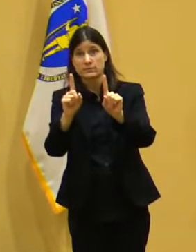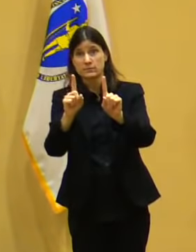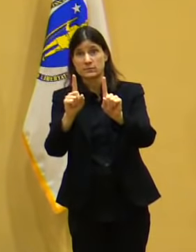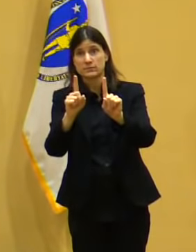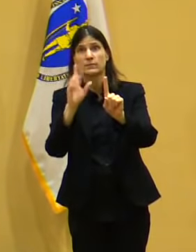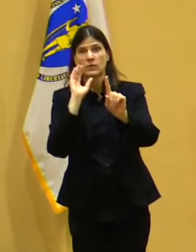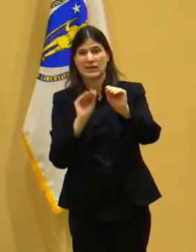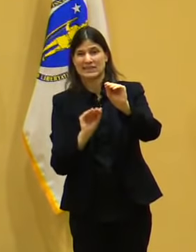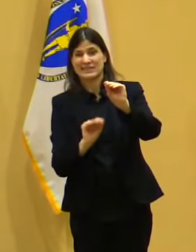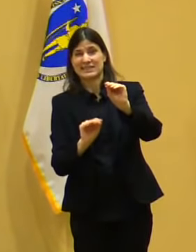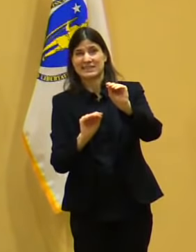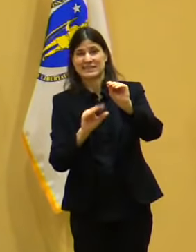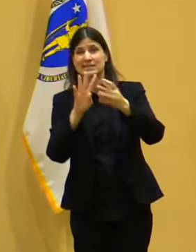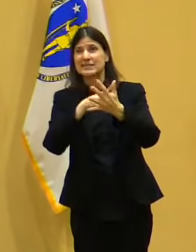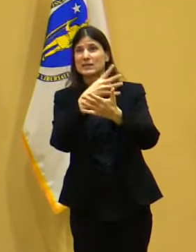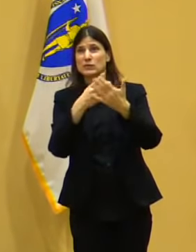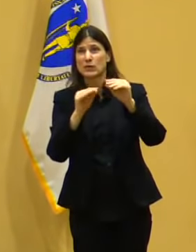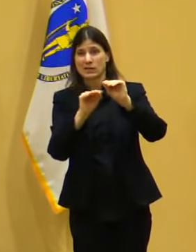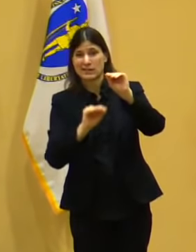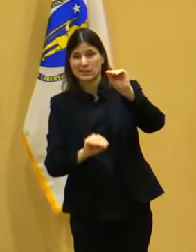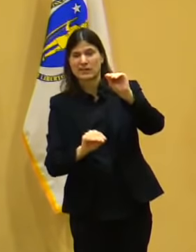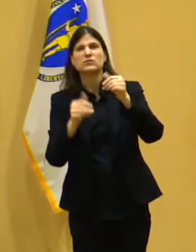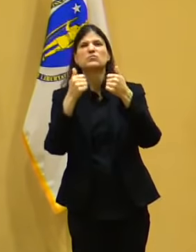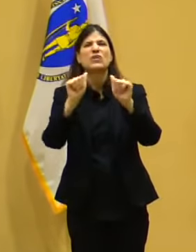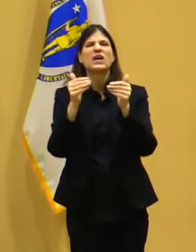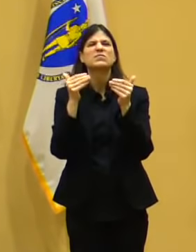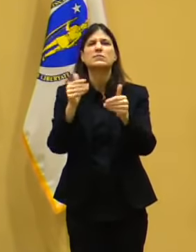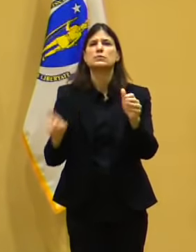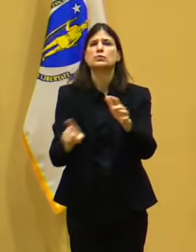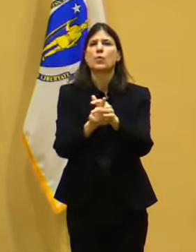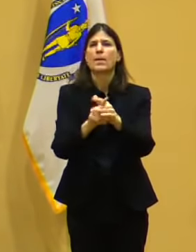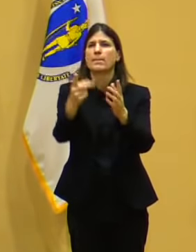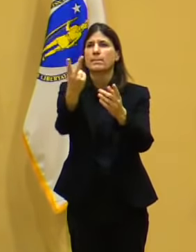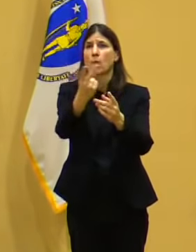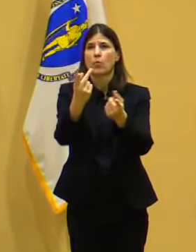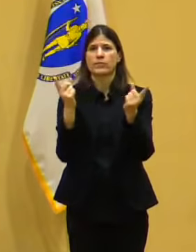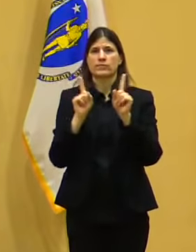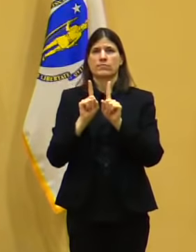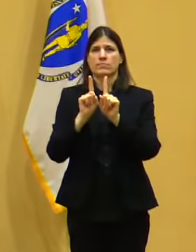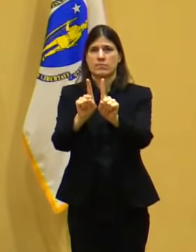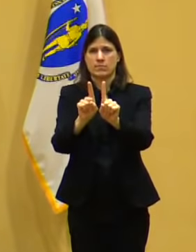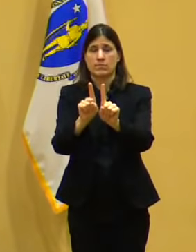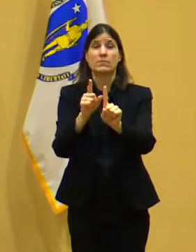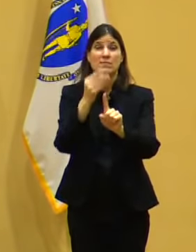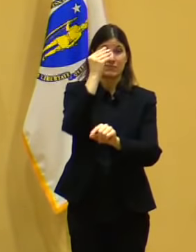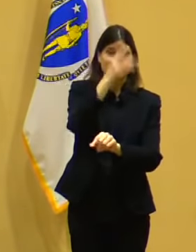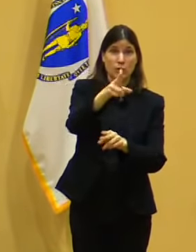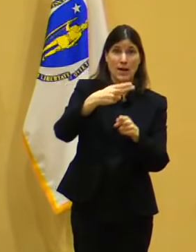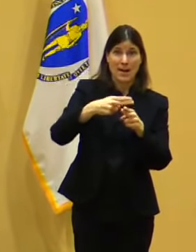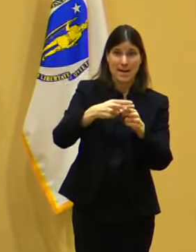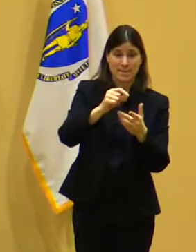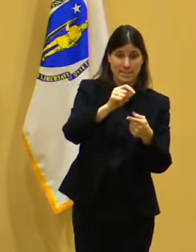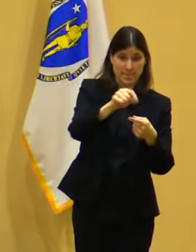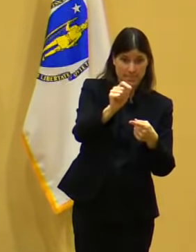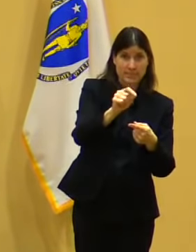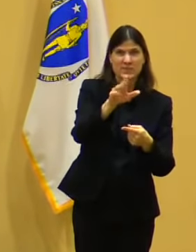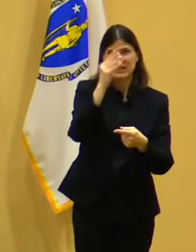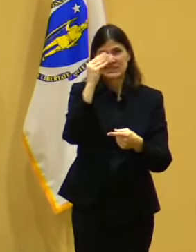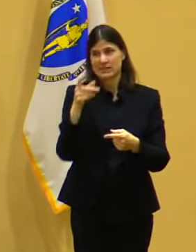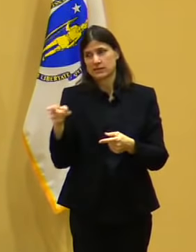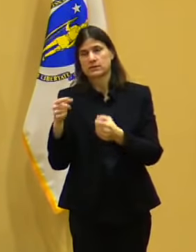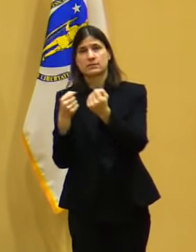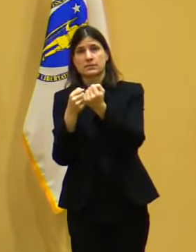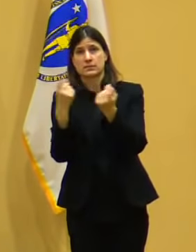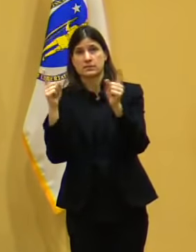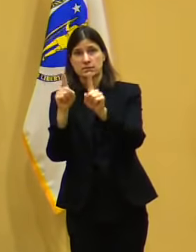every effort to take both individuals at the same time. If both the caregiver and the 75-year-old or older